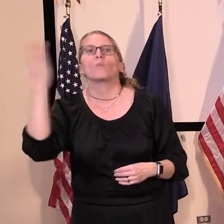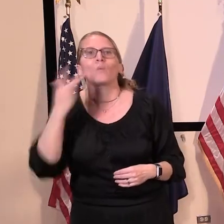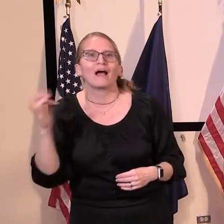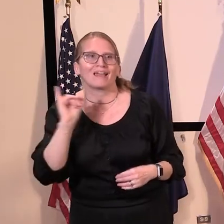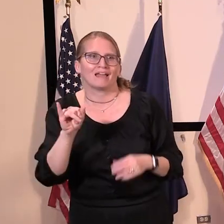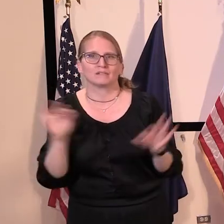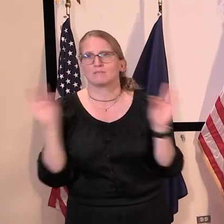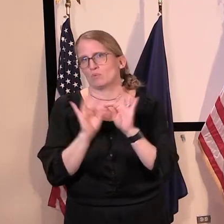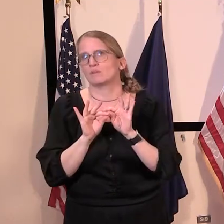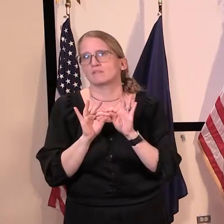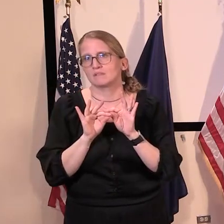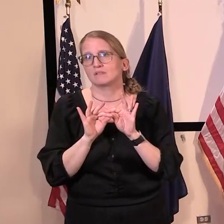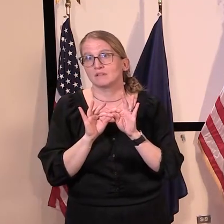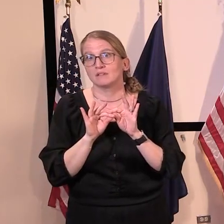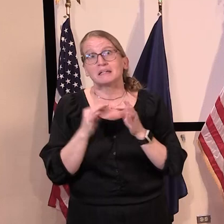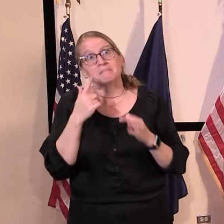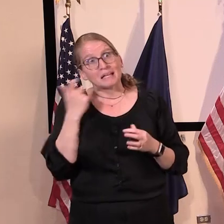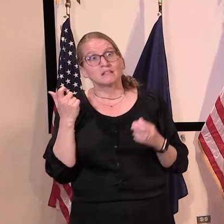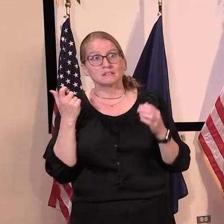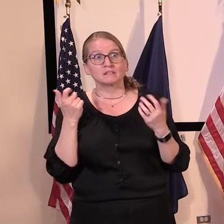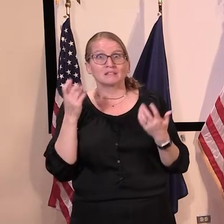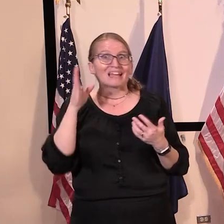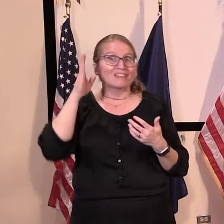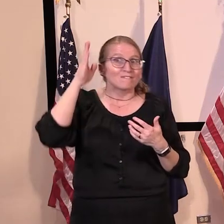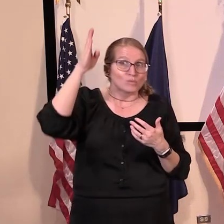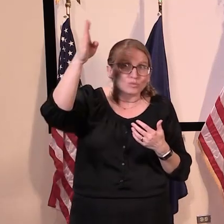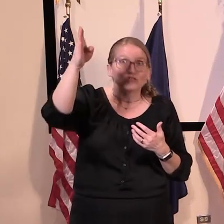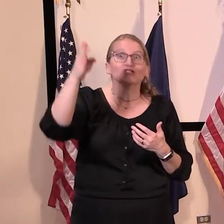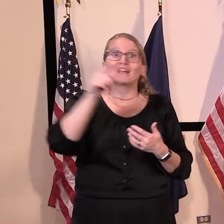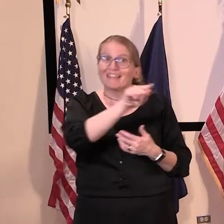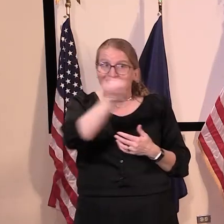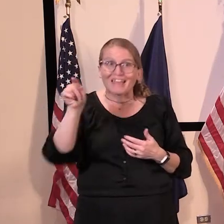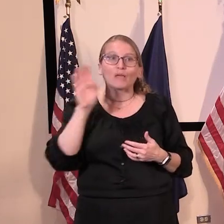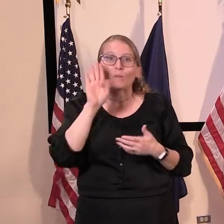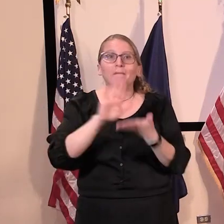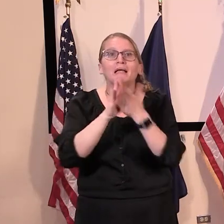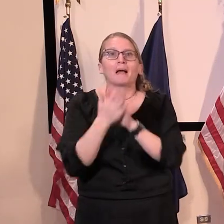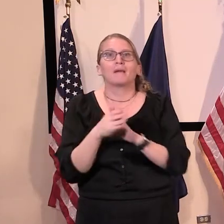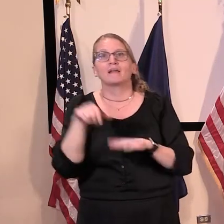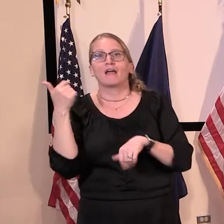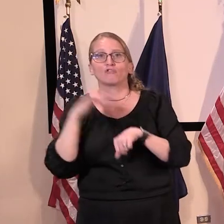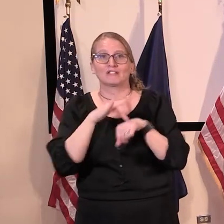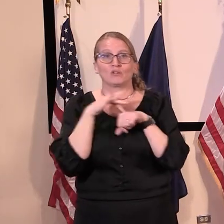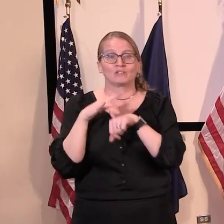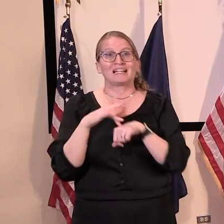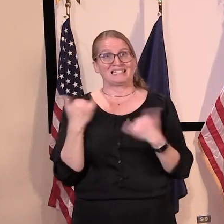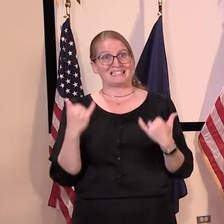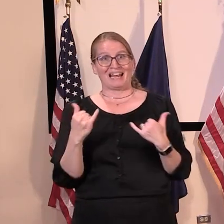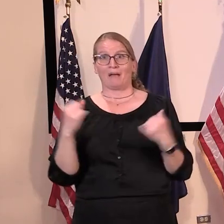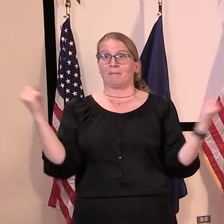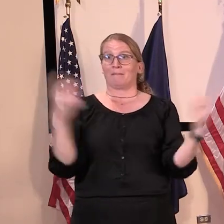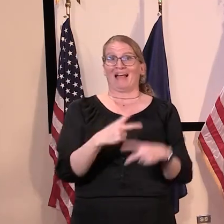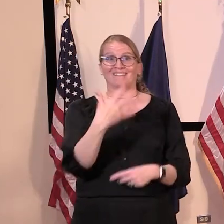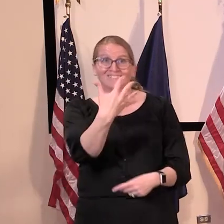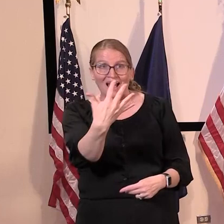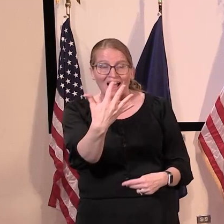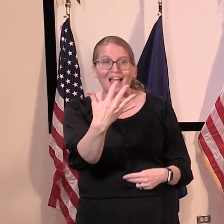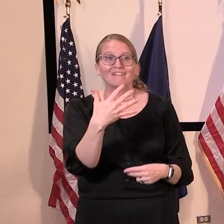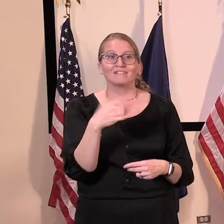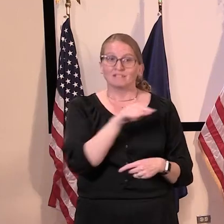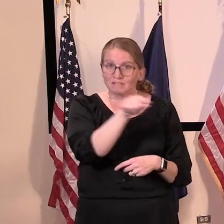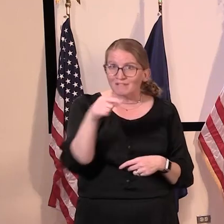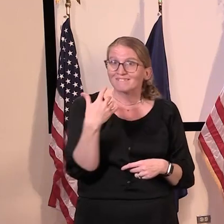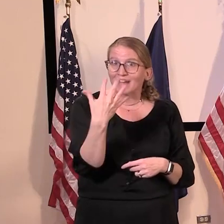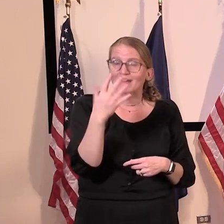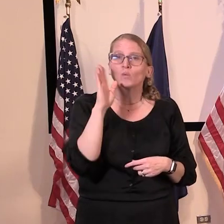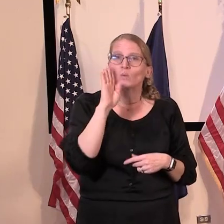because in the future, they'll become a resource for us because they'll be properly trained and can drink, can train others, uh,